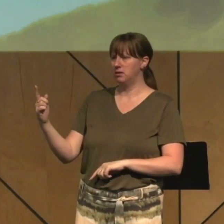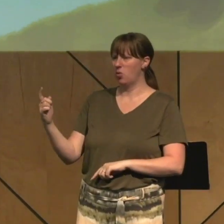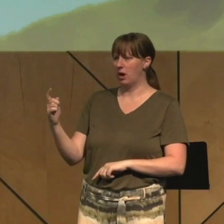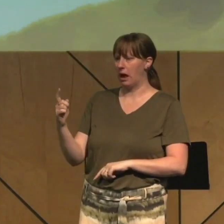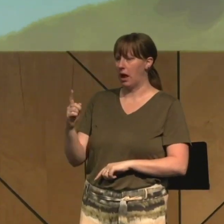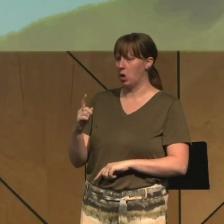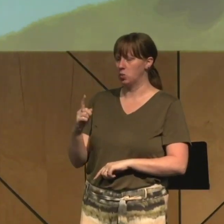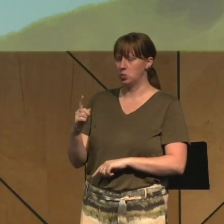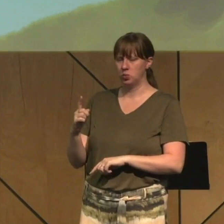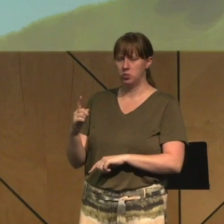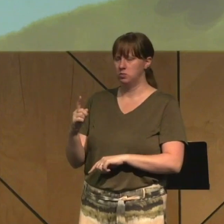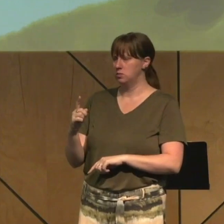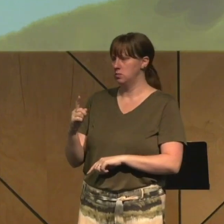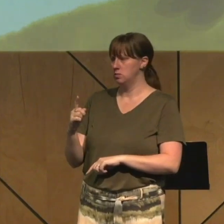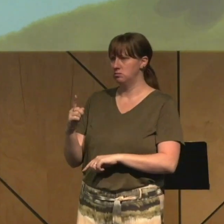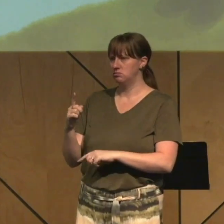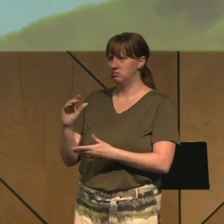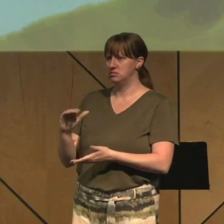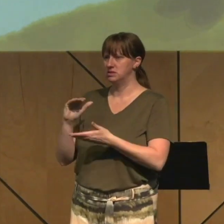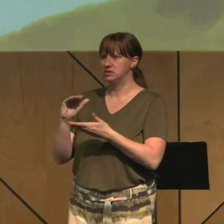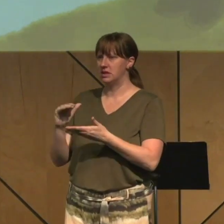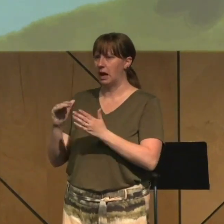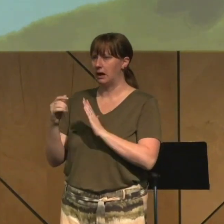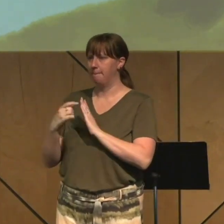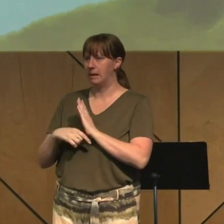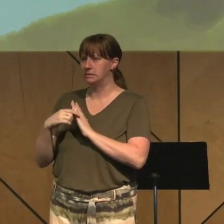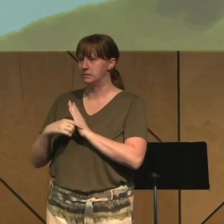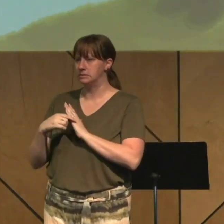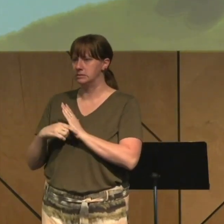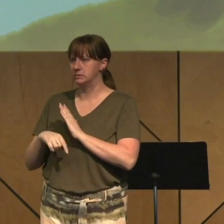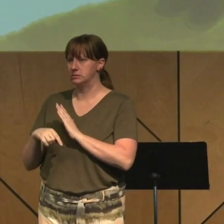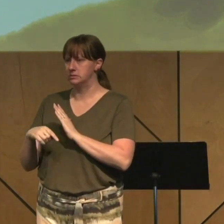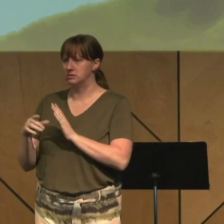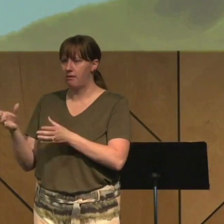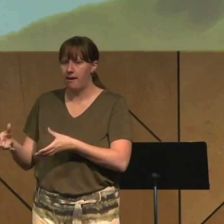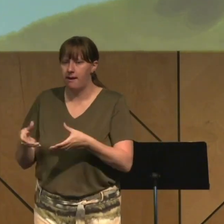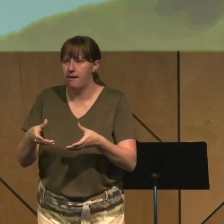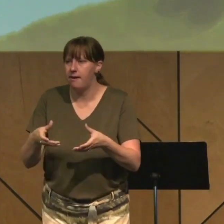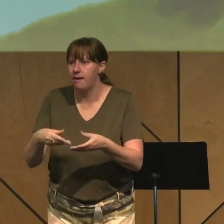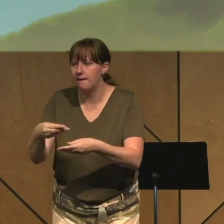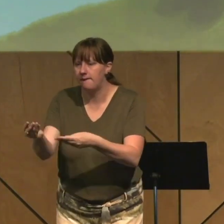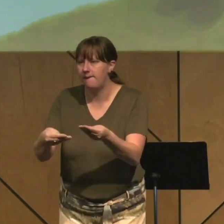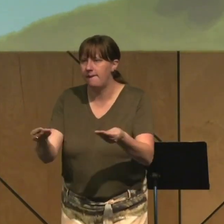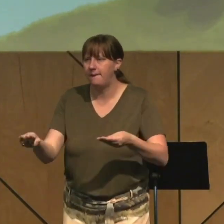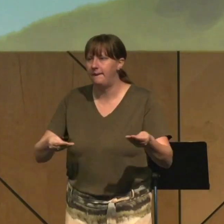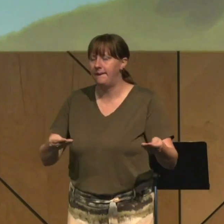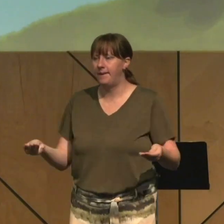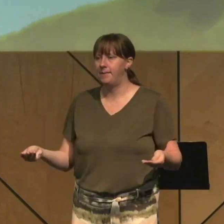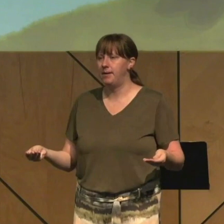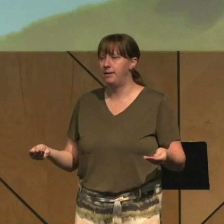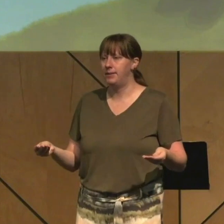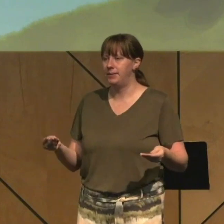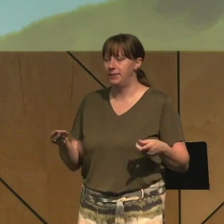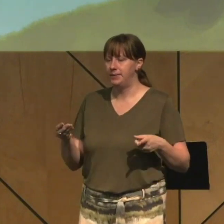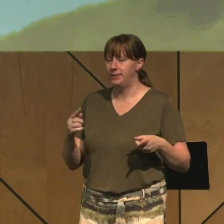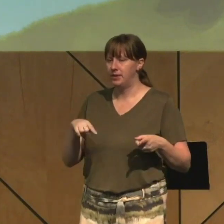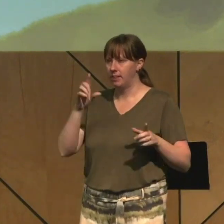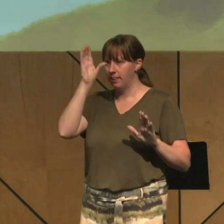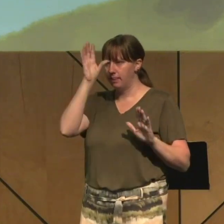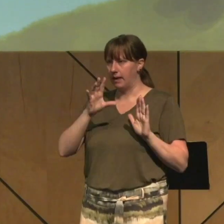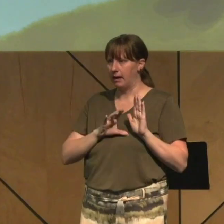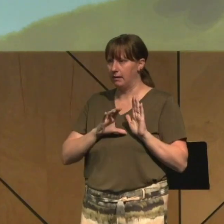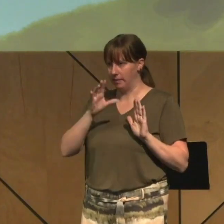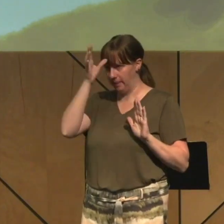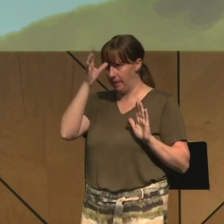where the rest of us guys were and he came in with a stack of magazines. He passed those magazines out to different guys and groups